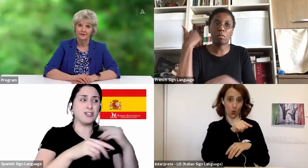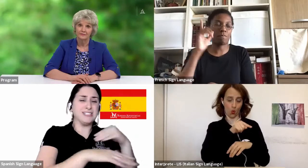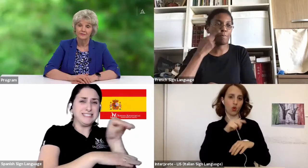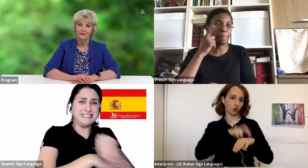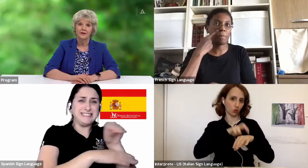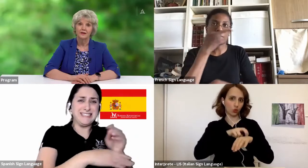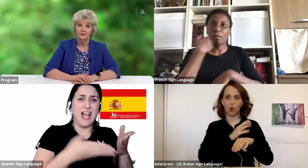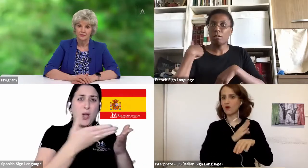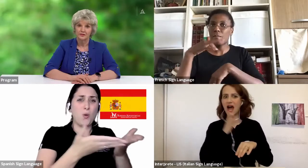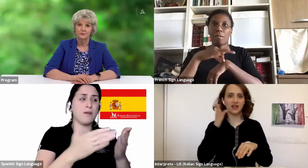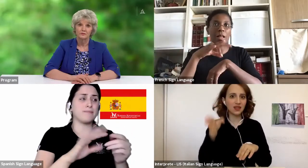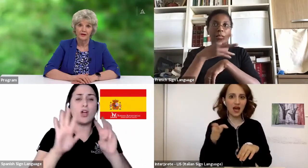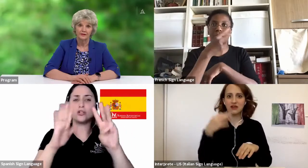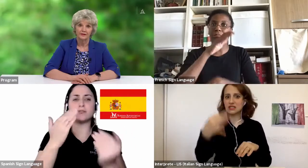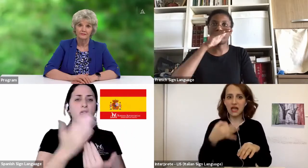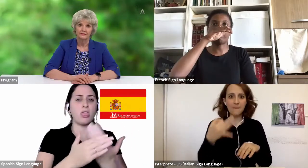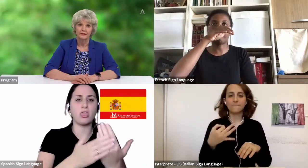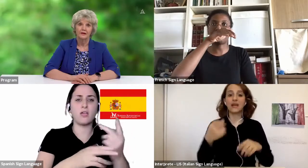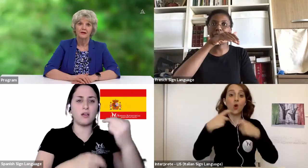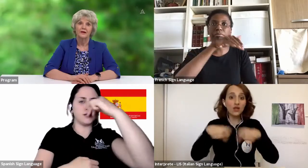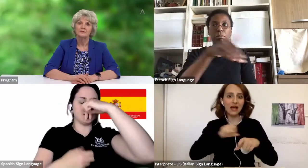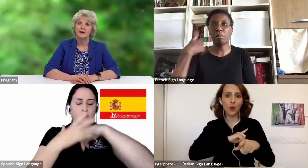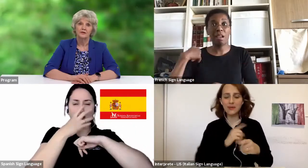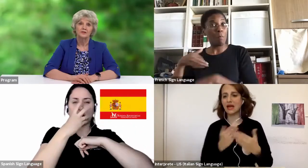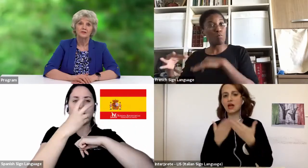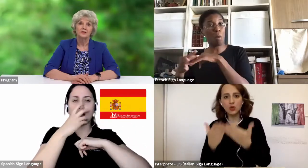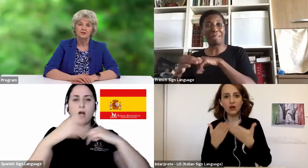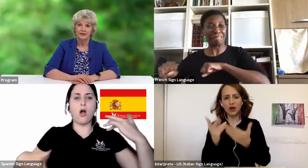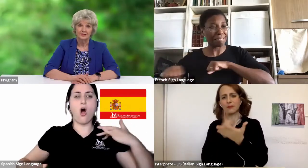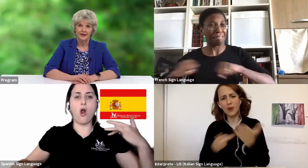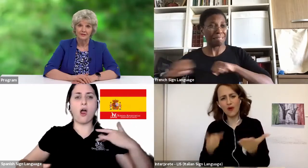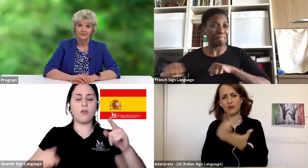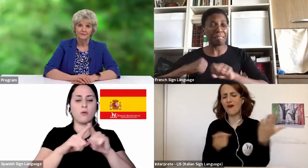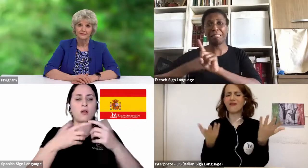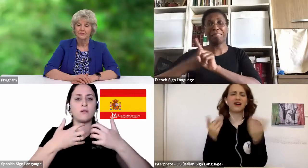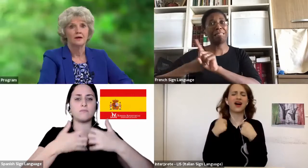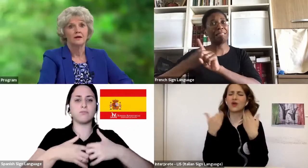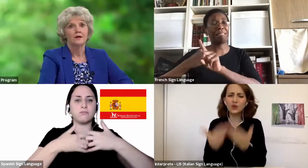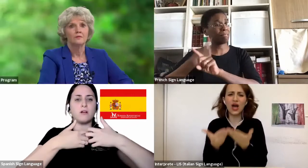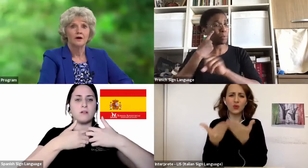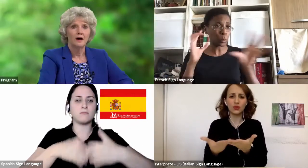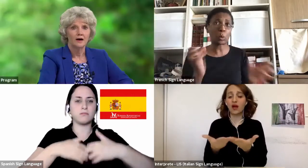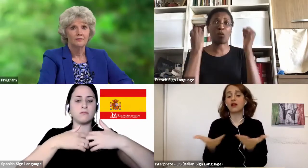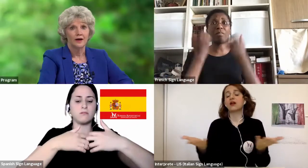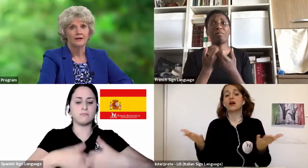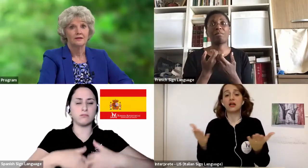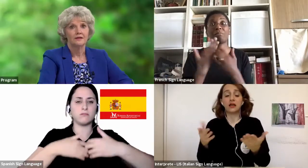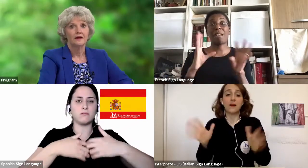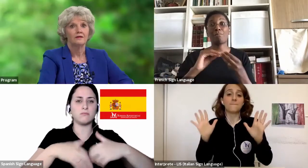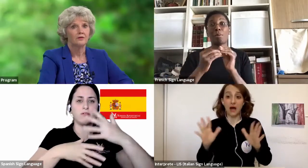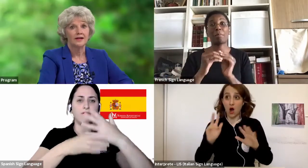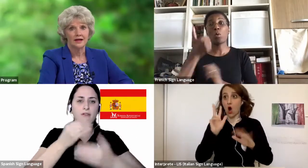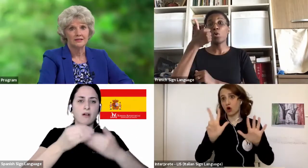ventilator, his organs were failing. His body was shutting down. With a heart rate